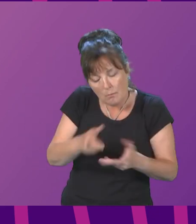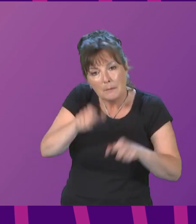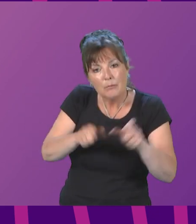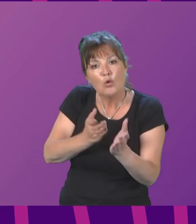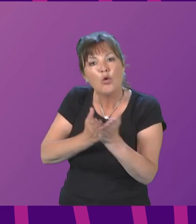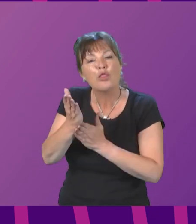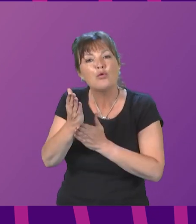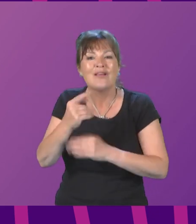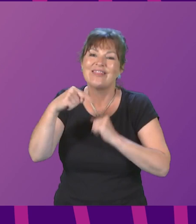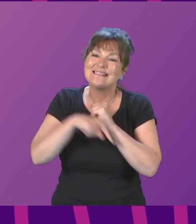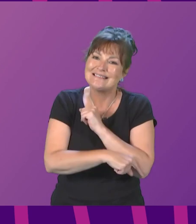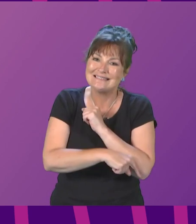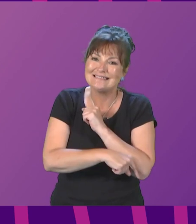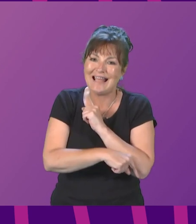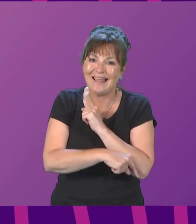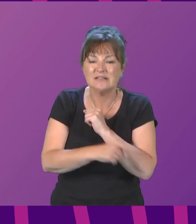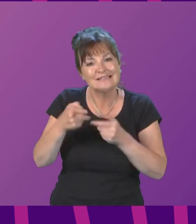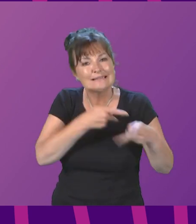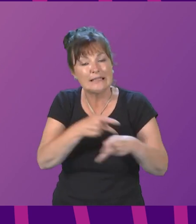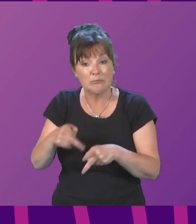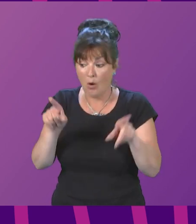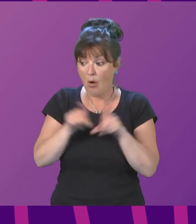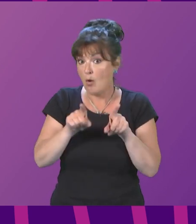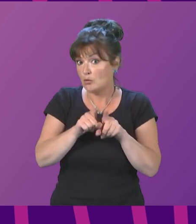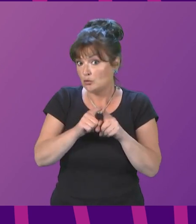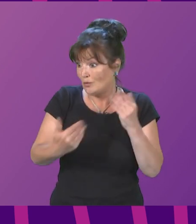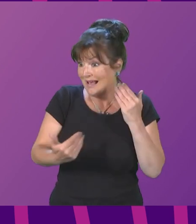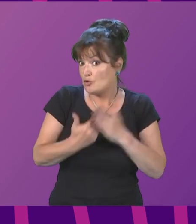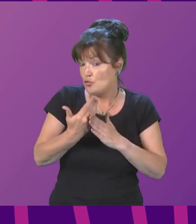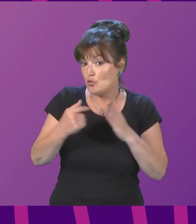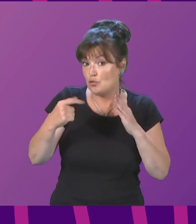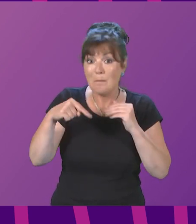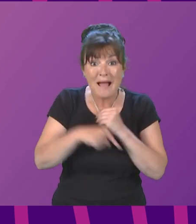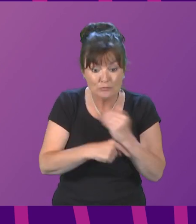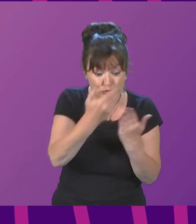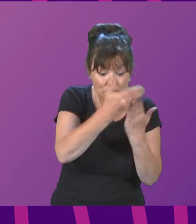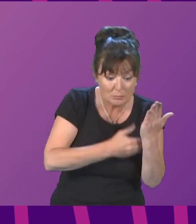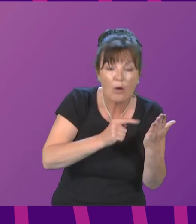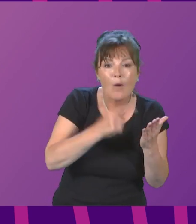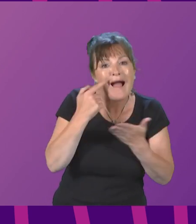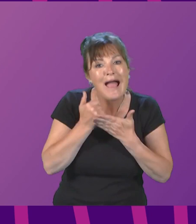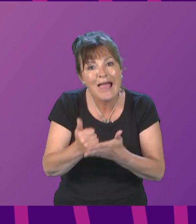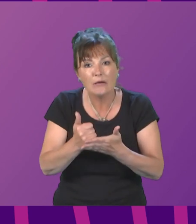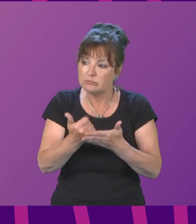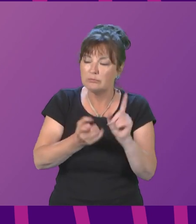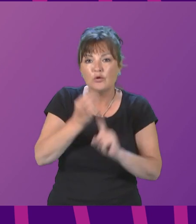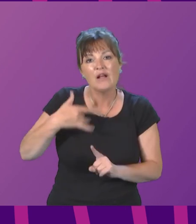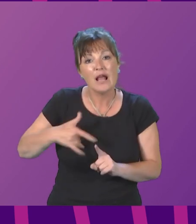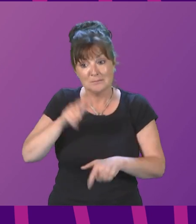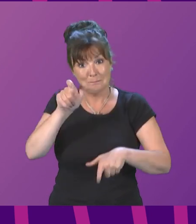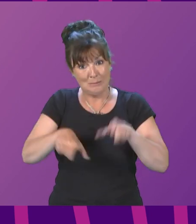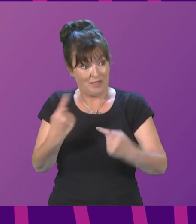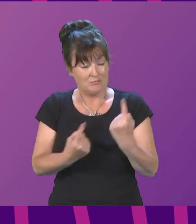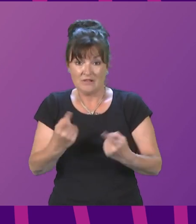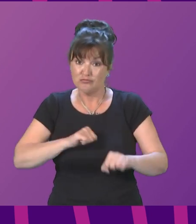bankruptcy and diligence bill will also seek to improve the lives of those who are struggling with debt. And in what is